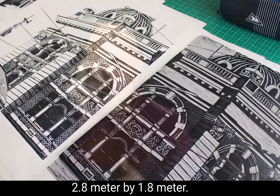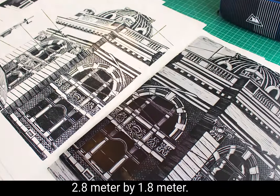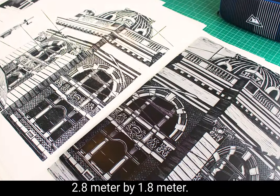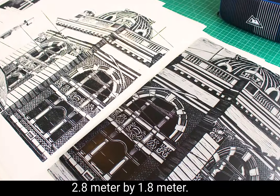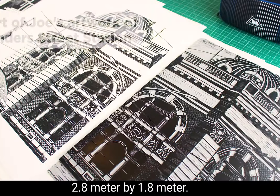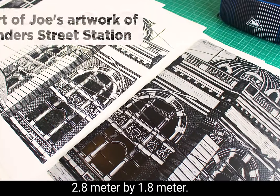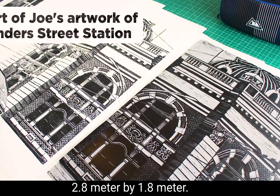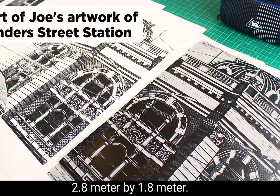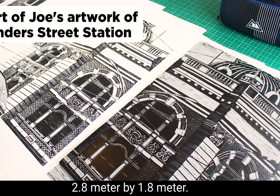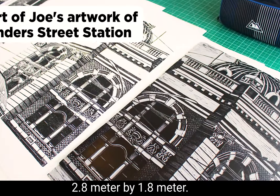.8 meter.